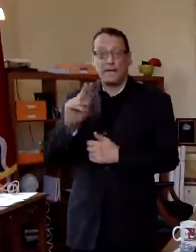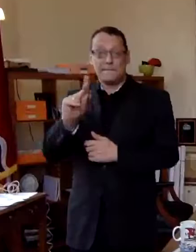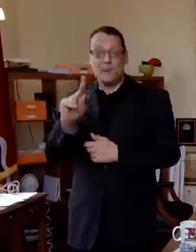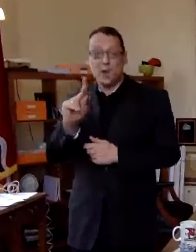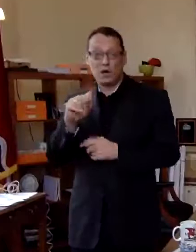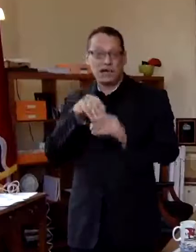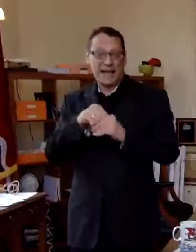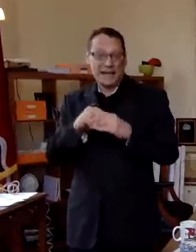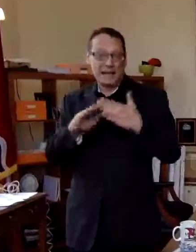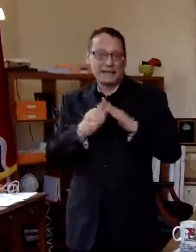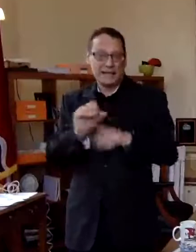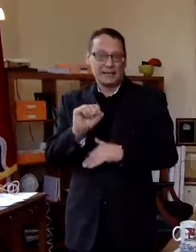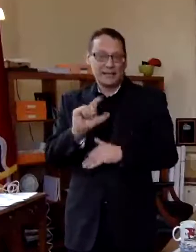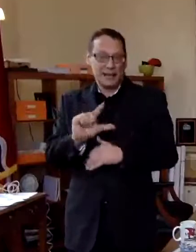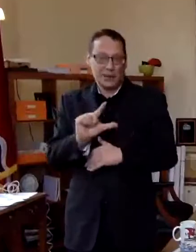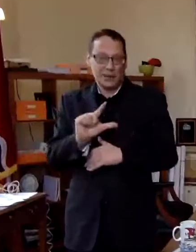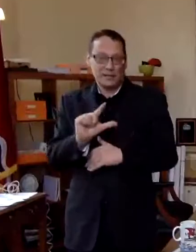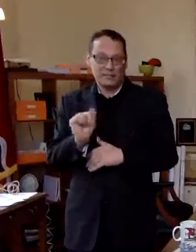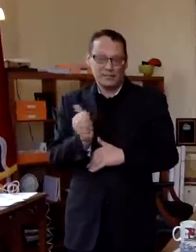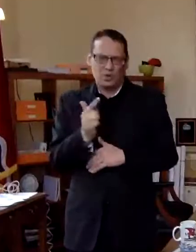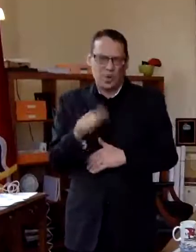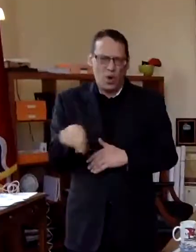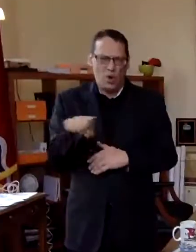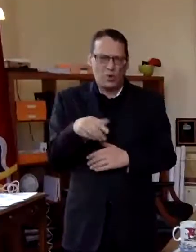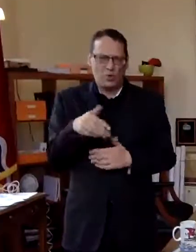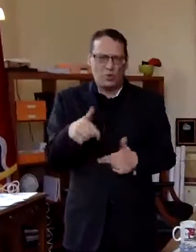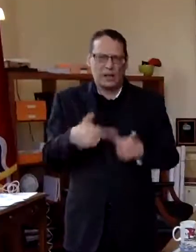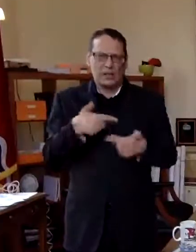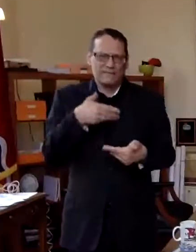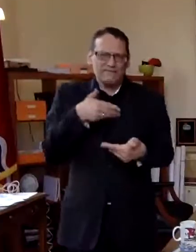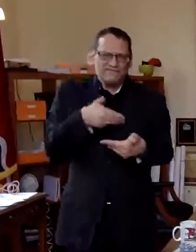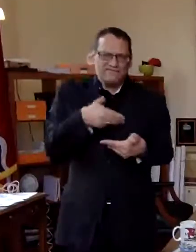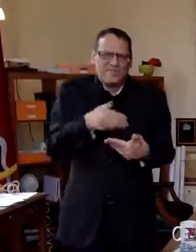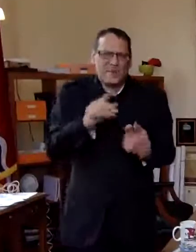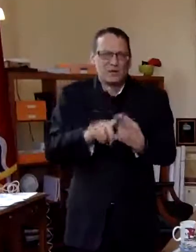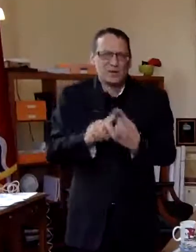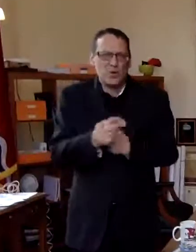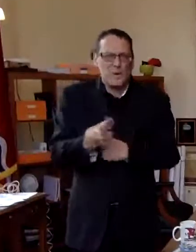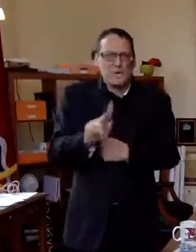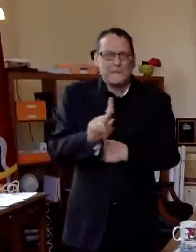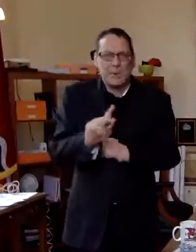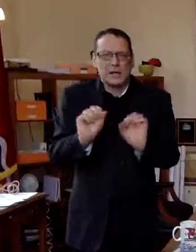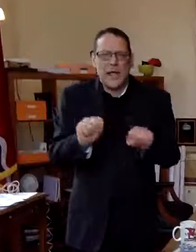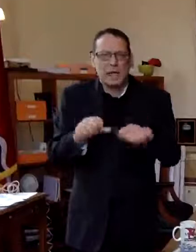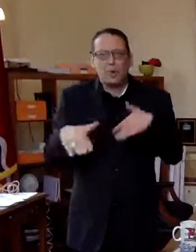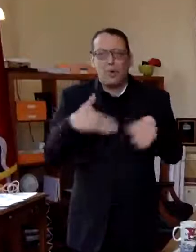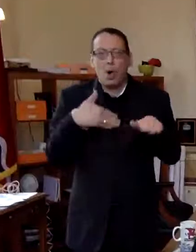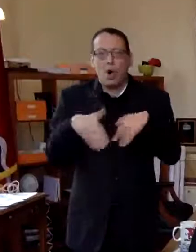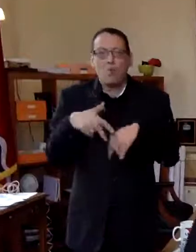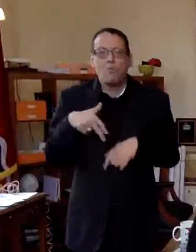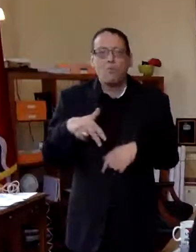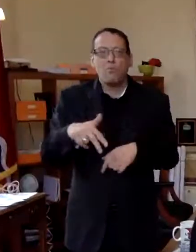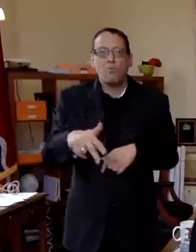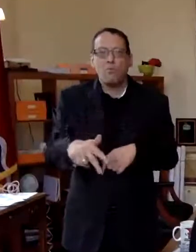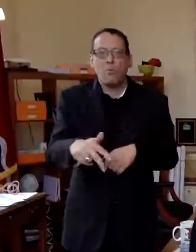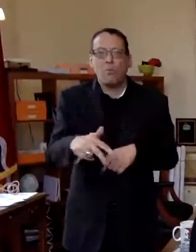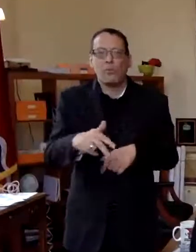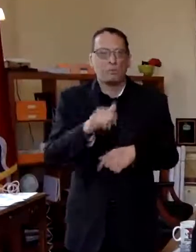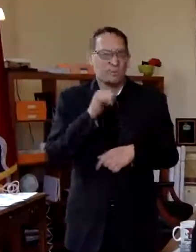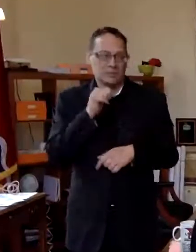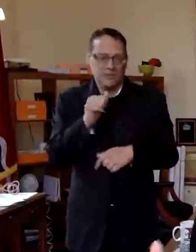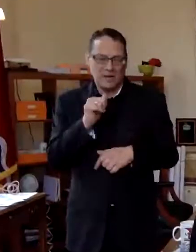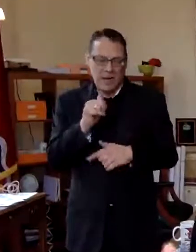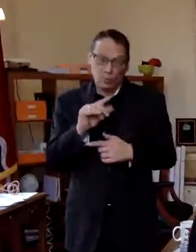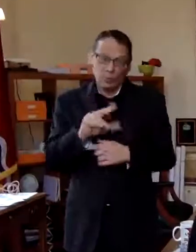almost everybody in the city lives pretty close to a park and is able to walk there they're not all close to the six major